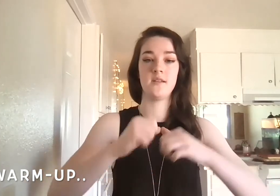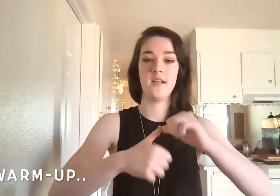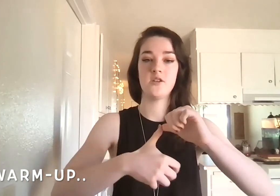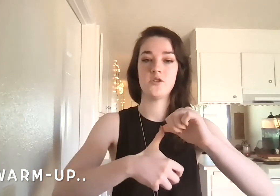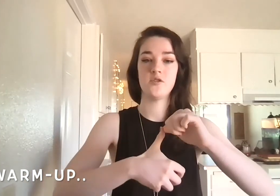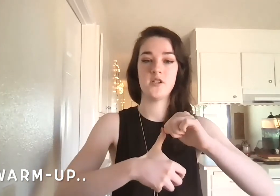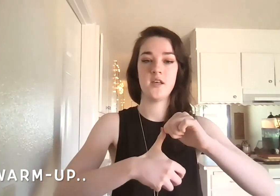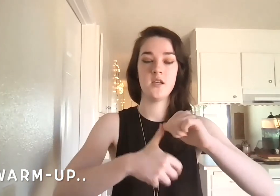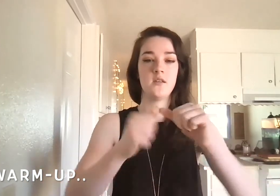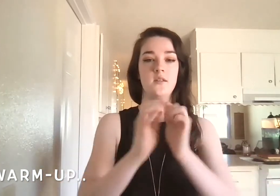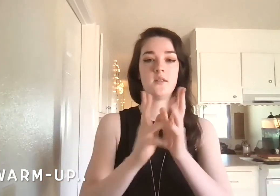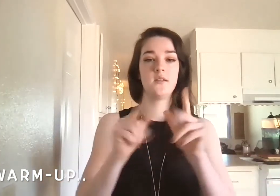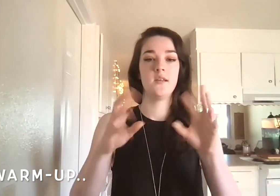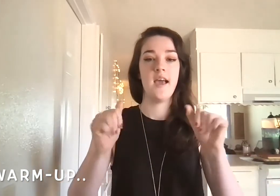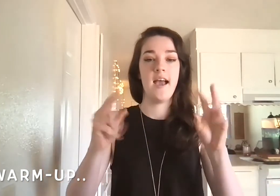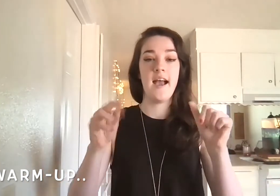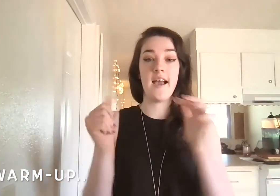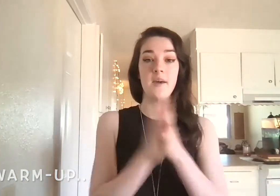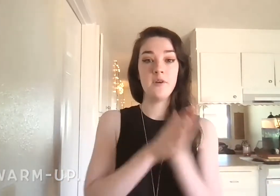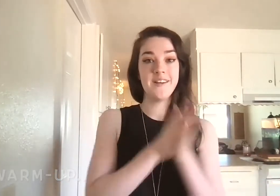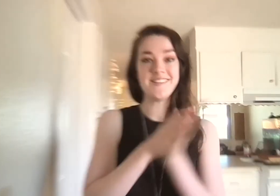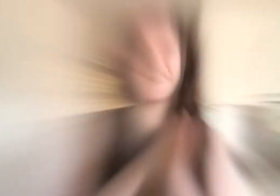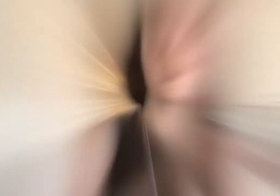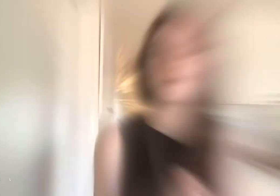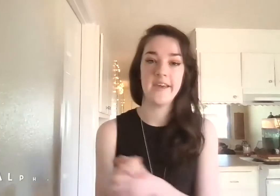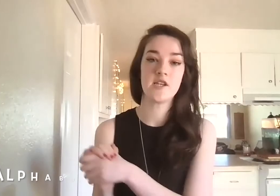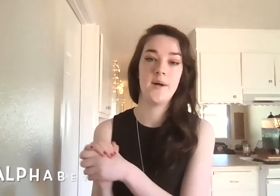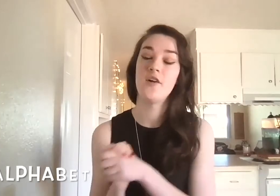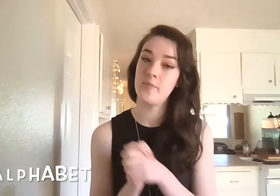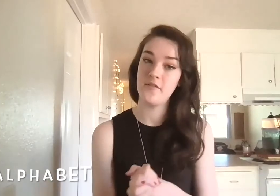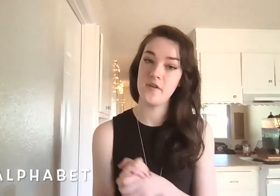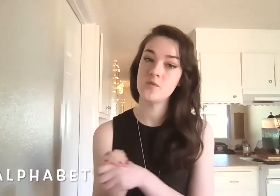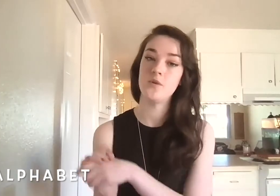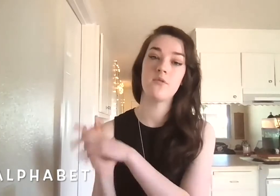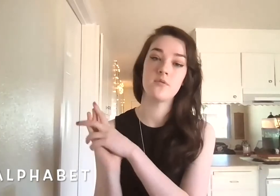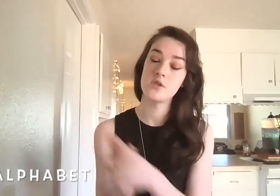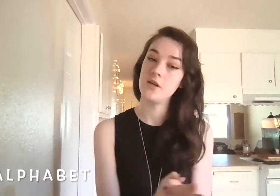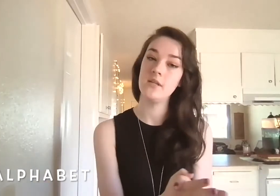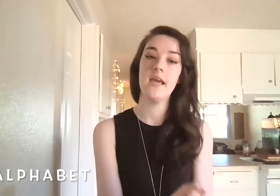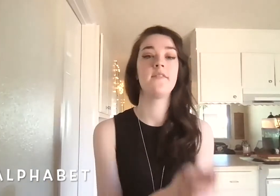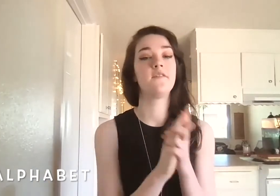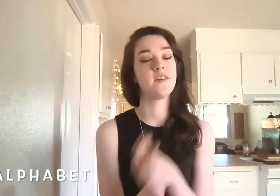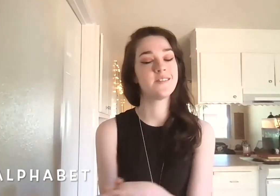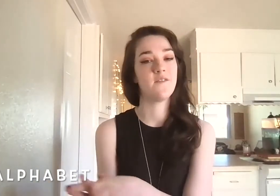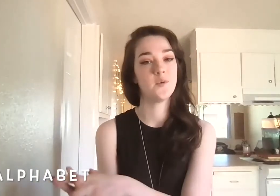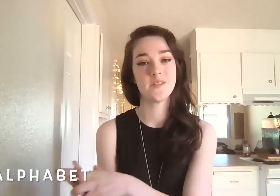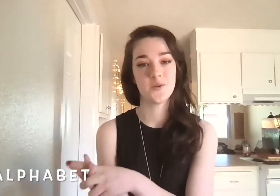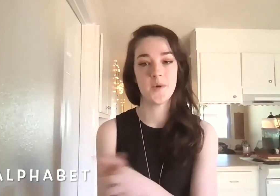little extra stretch there and we're ready to go okay so our alphabet first we'll go through slowly and then fast afterwards as always